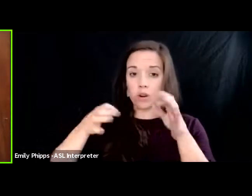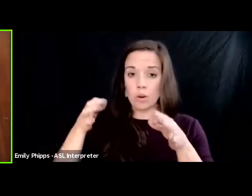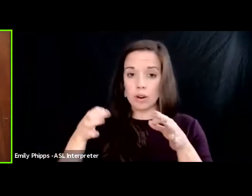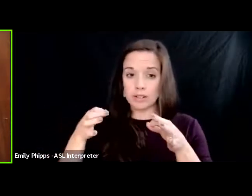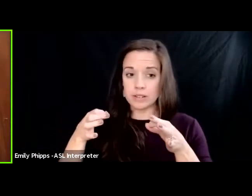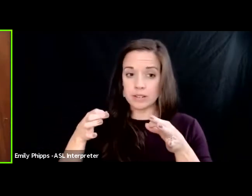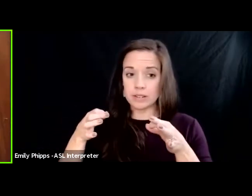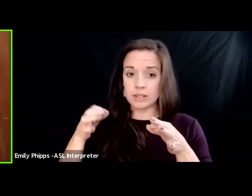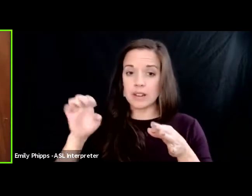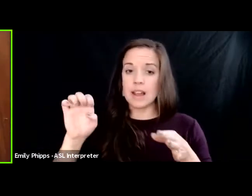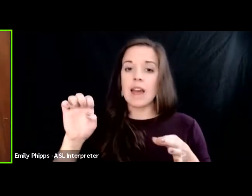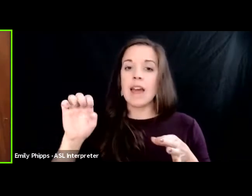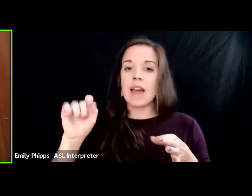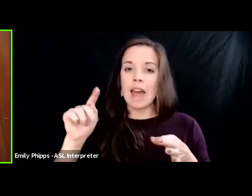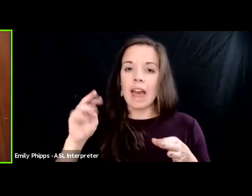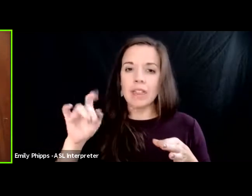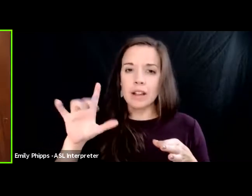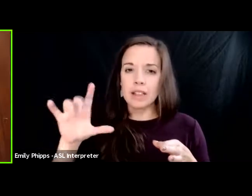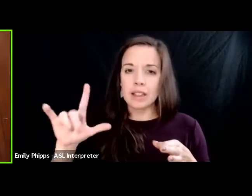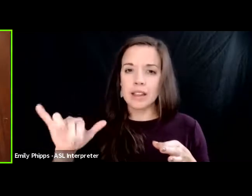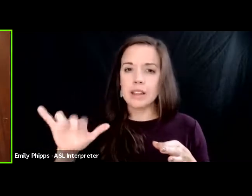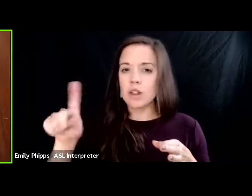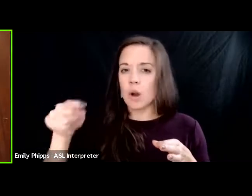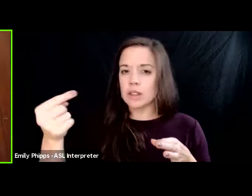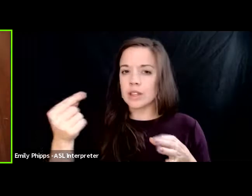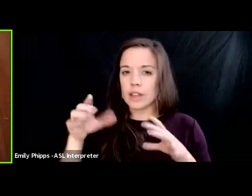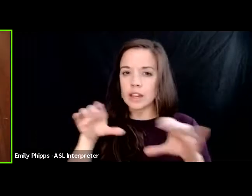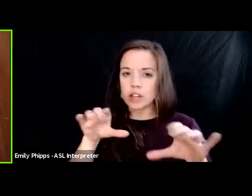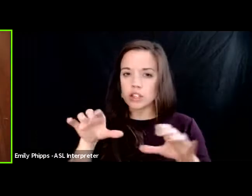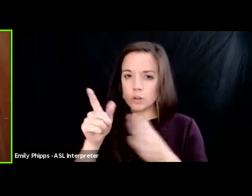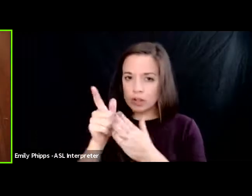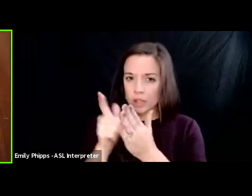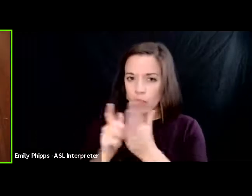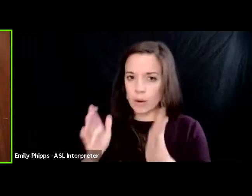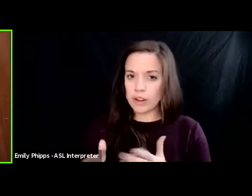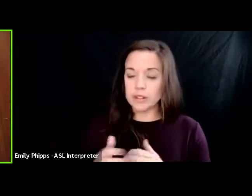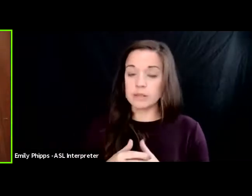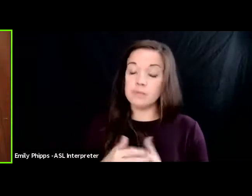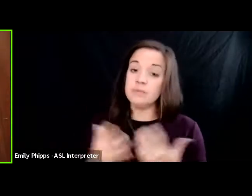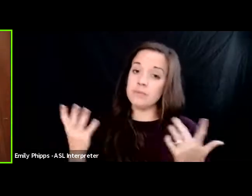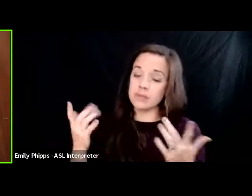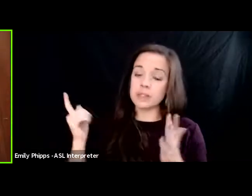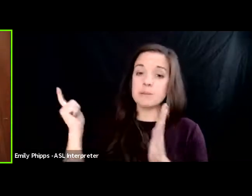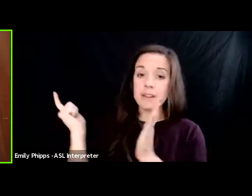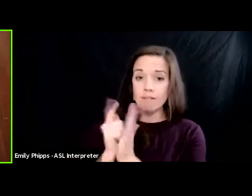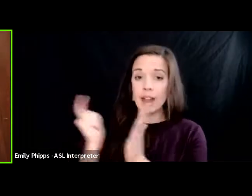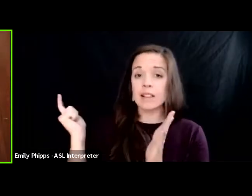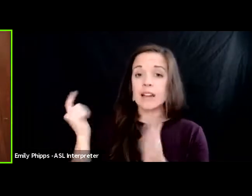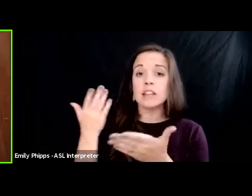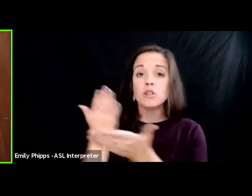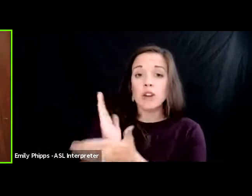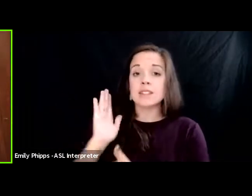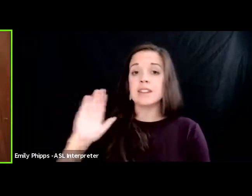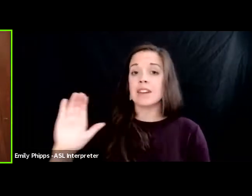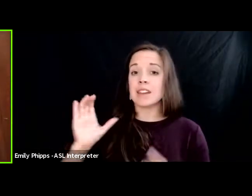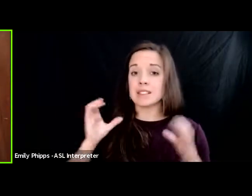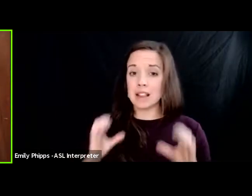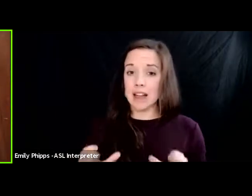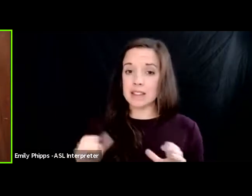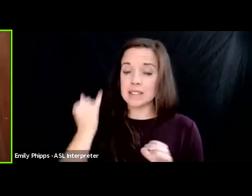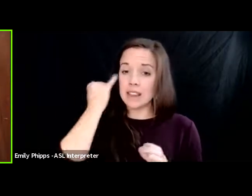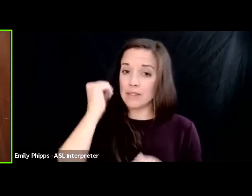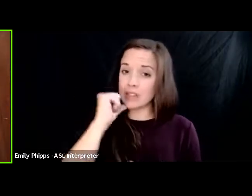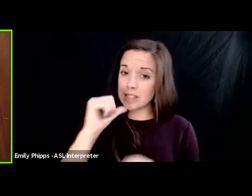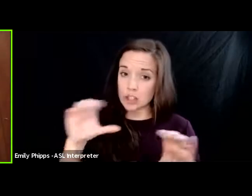ethically the only thing he could do as a lawyer in that situation because he would be violating the rights of his own clients if he didn't do